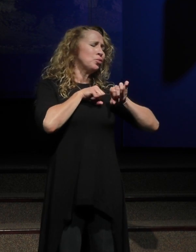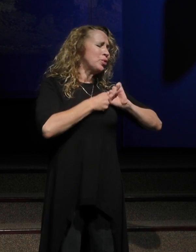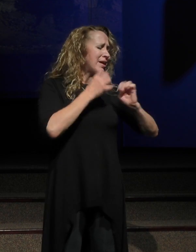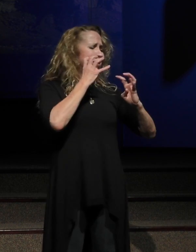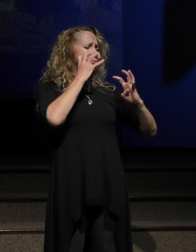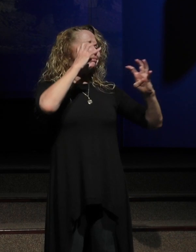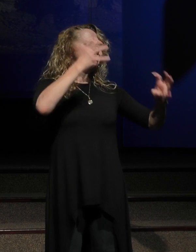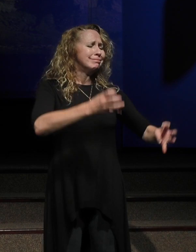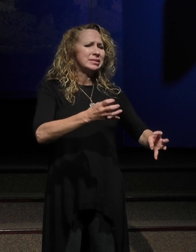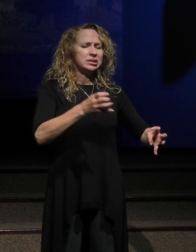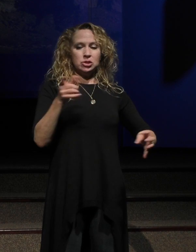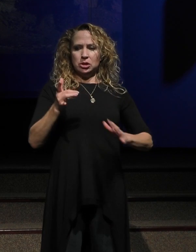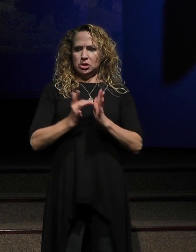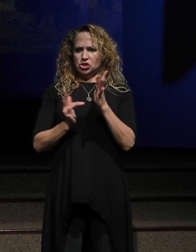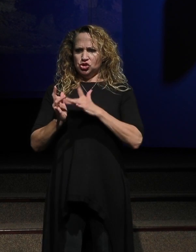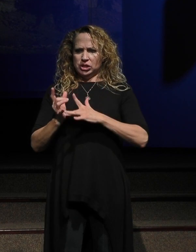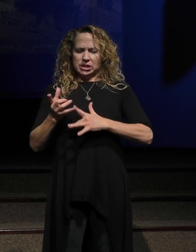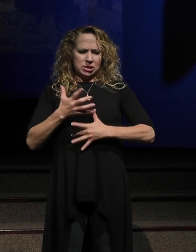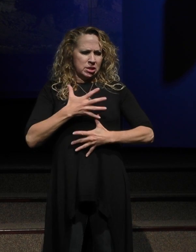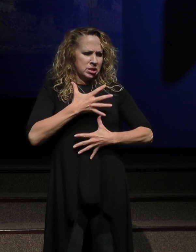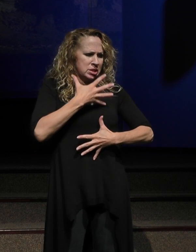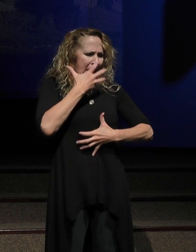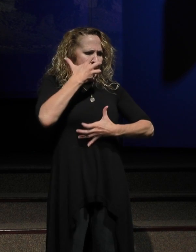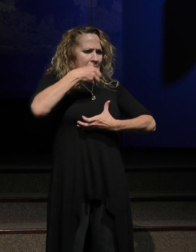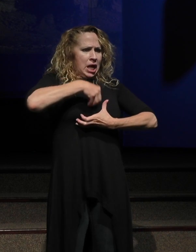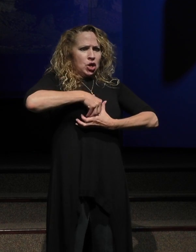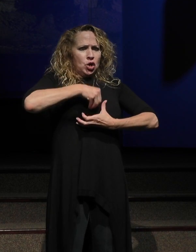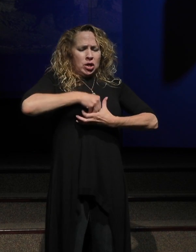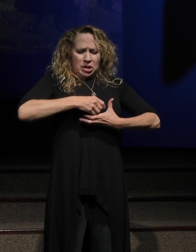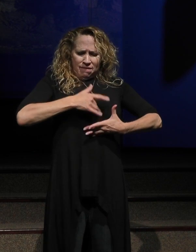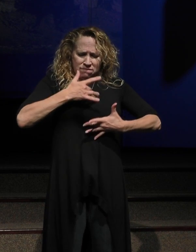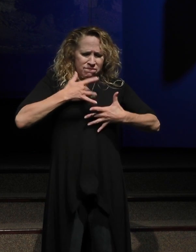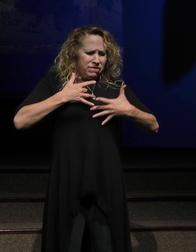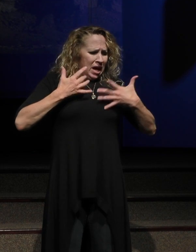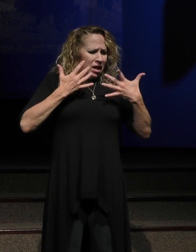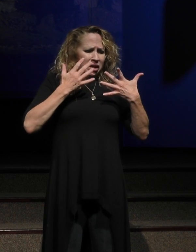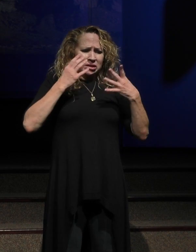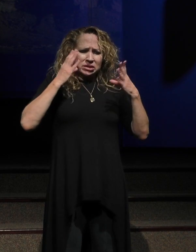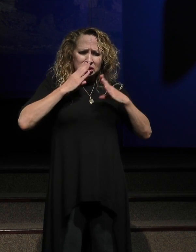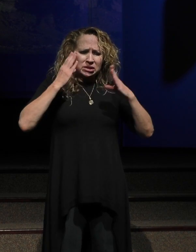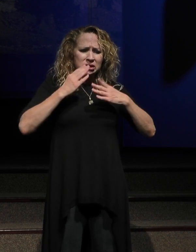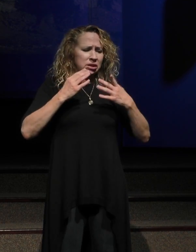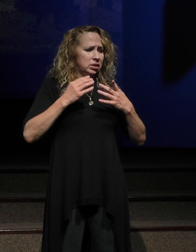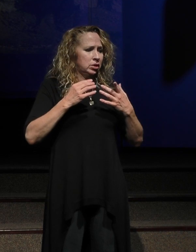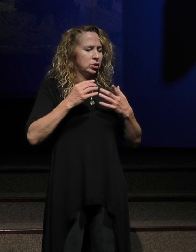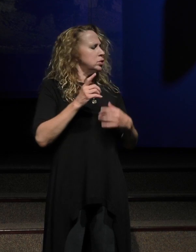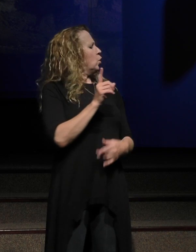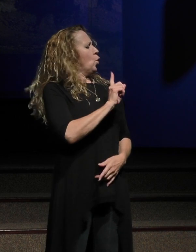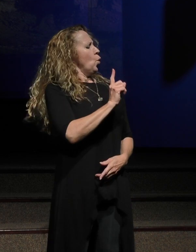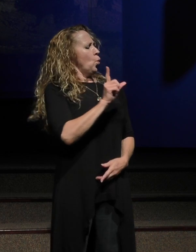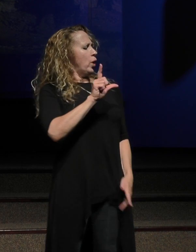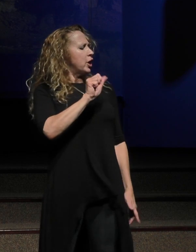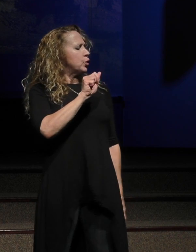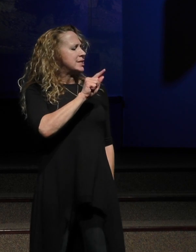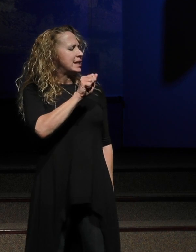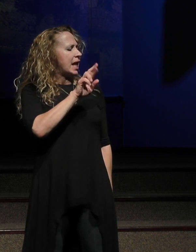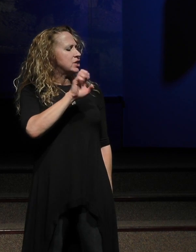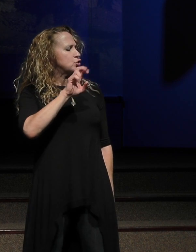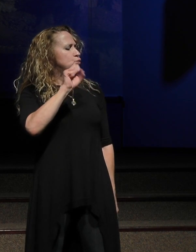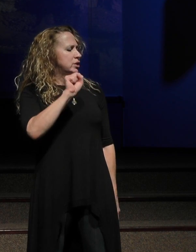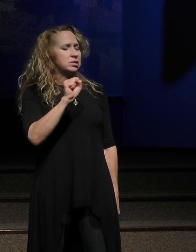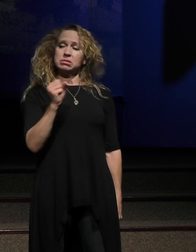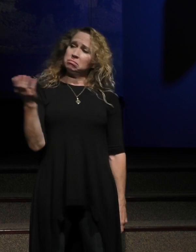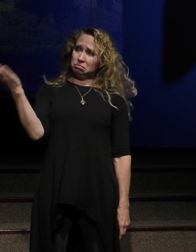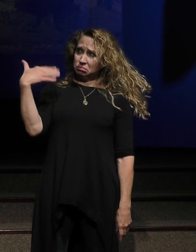a deep anger welled up within him, and he was deeply troubled. Where have you put him, Jesus asked them. They told him, Lord,